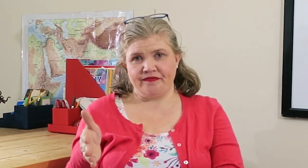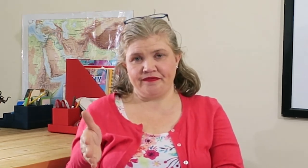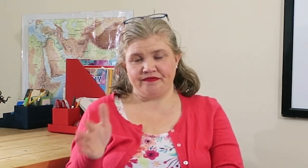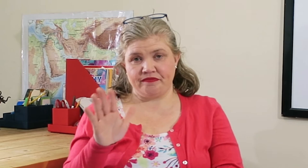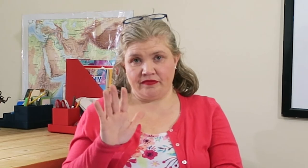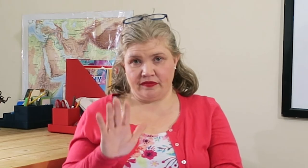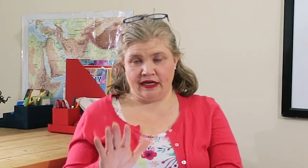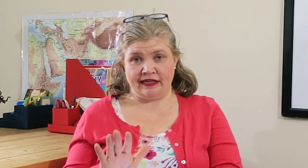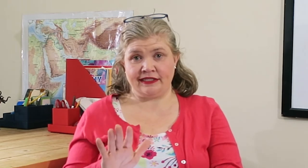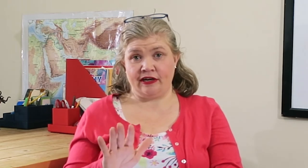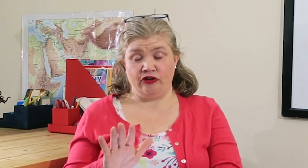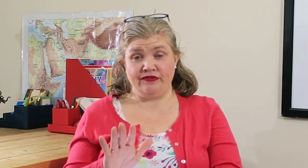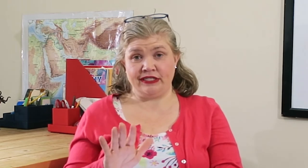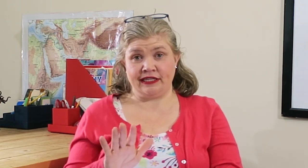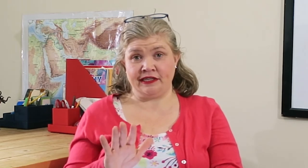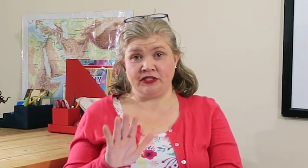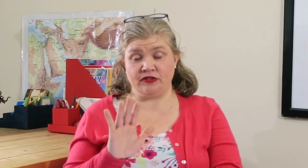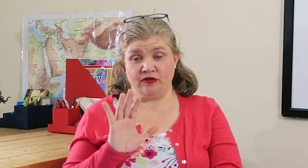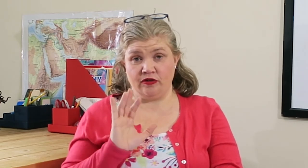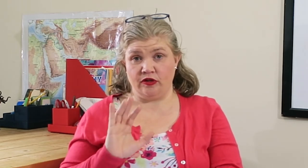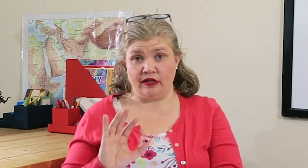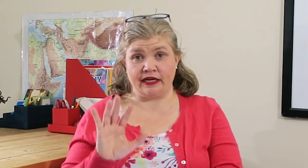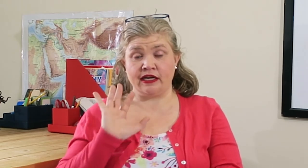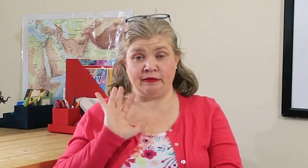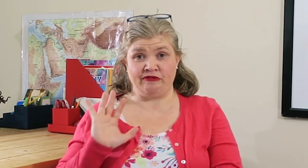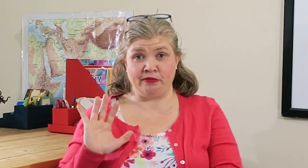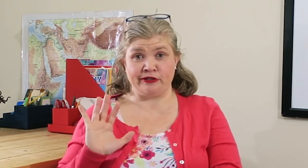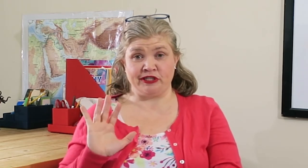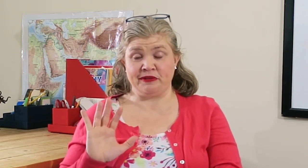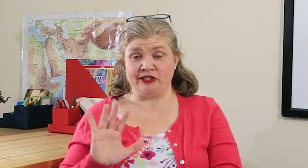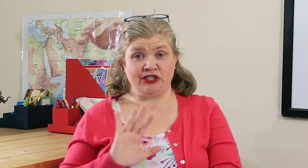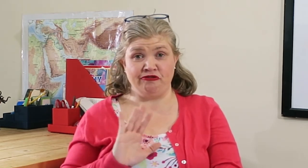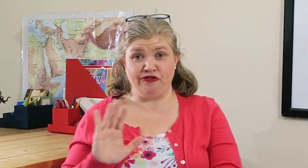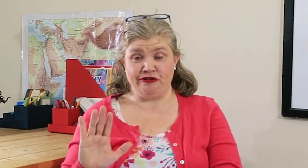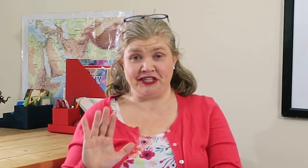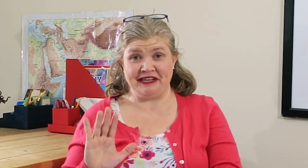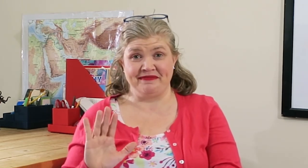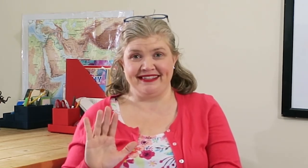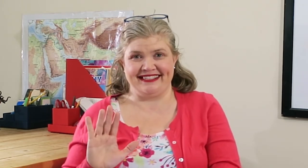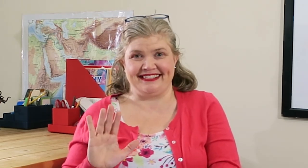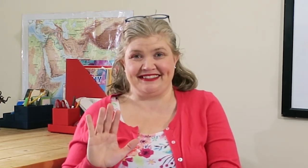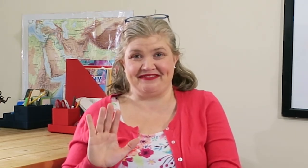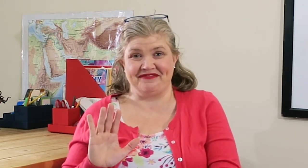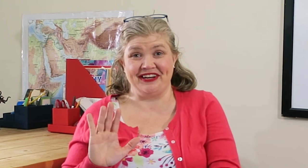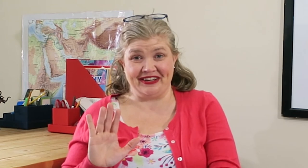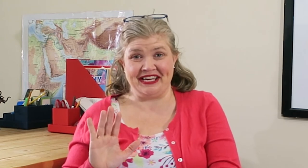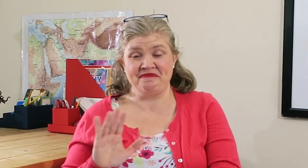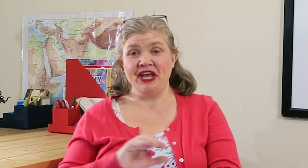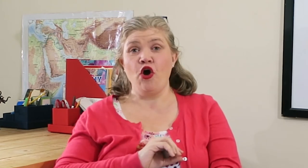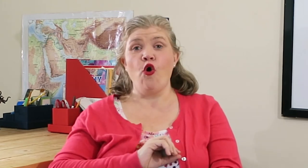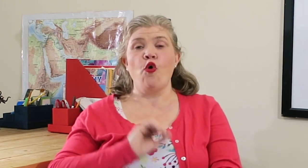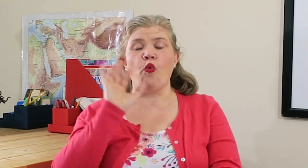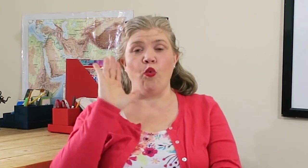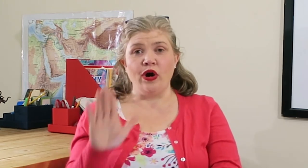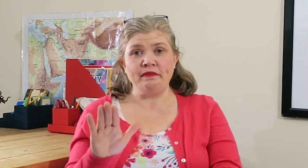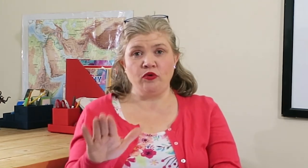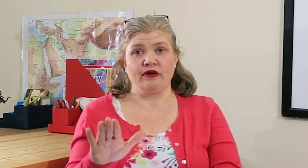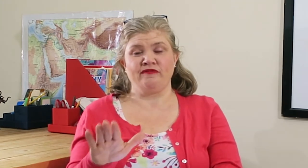So, and I say all of these things like coming from personal experience, so no shame. Okay. One more